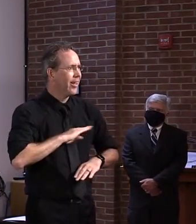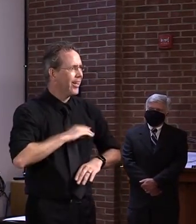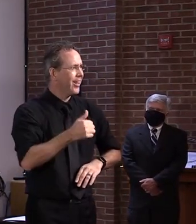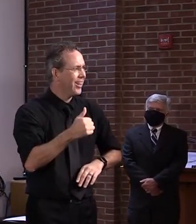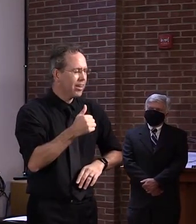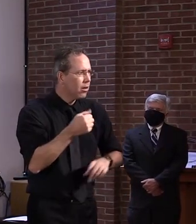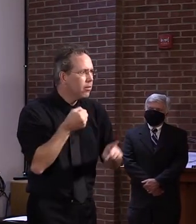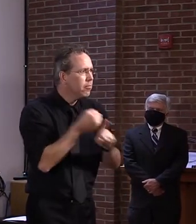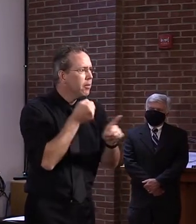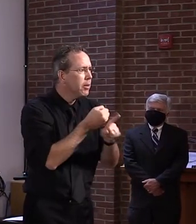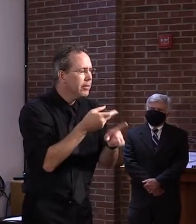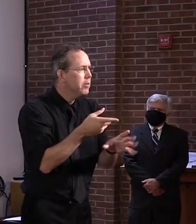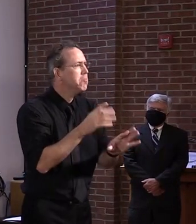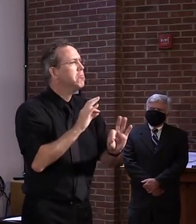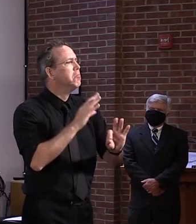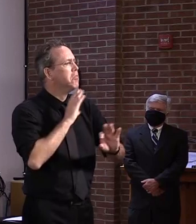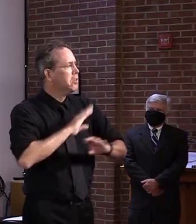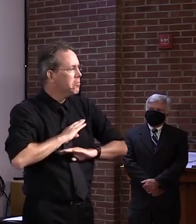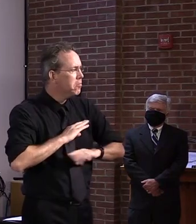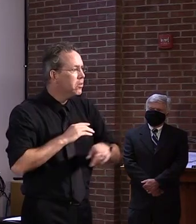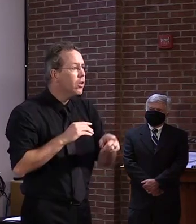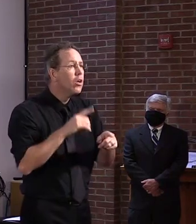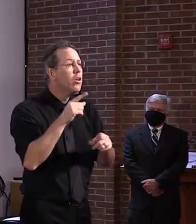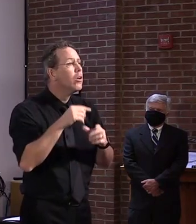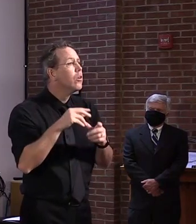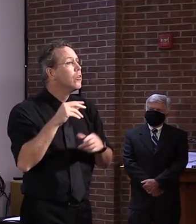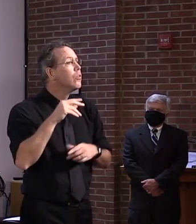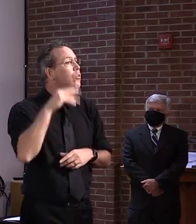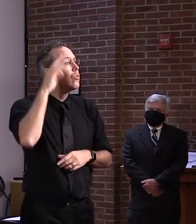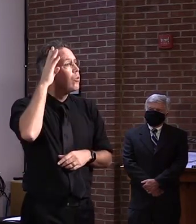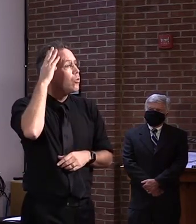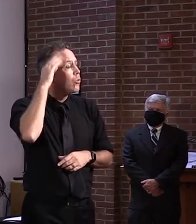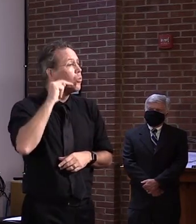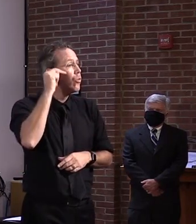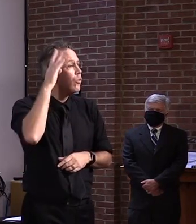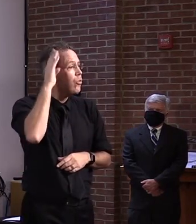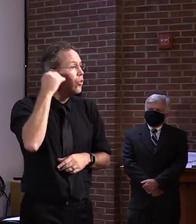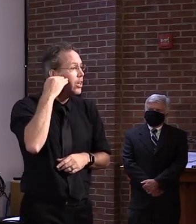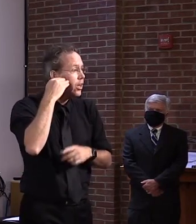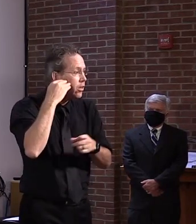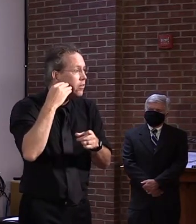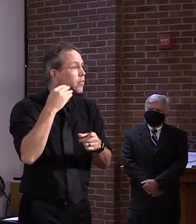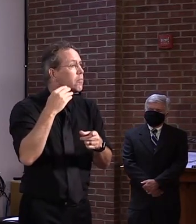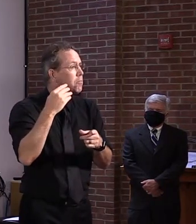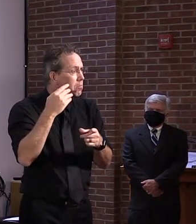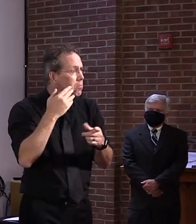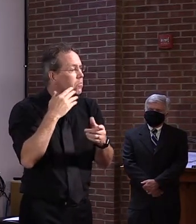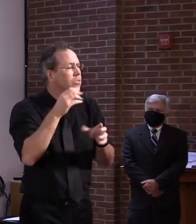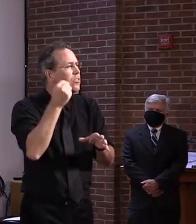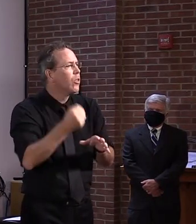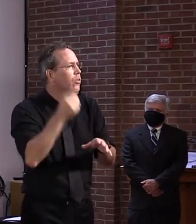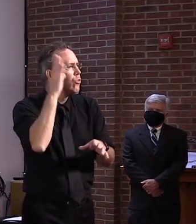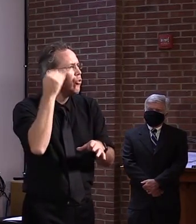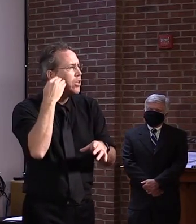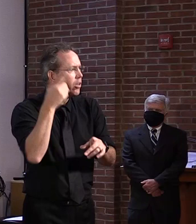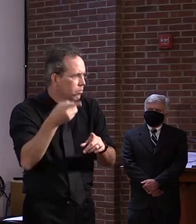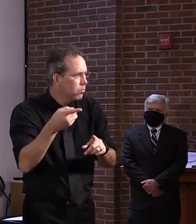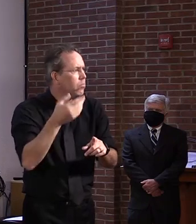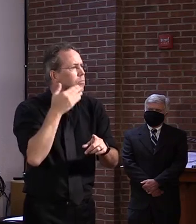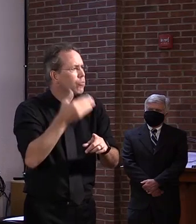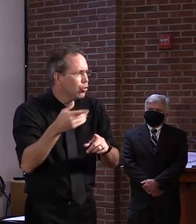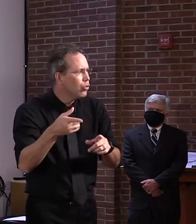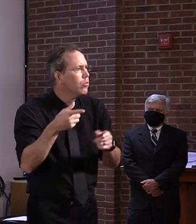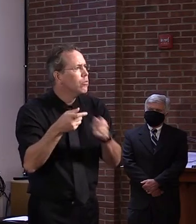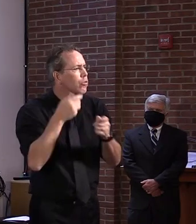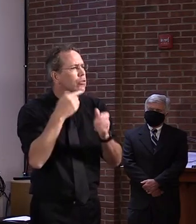Korea is a very good example because they're attributing their entire recent, uh, issues to a